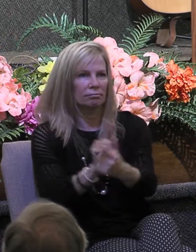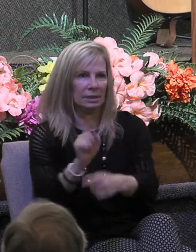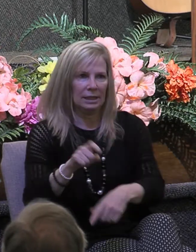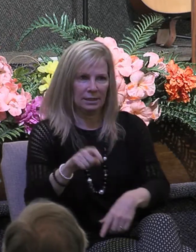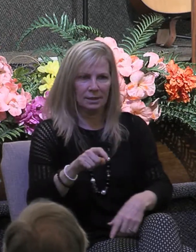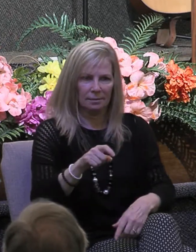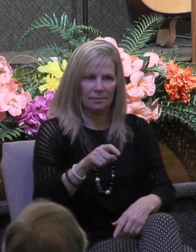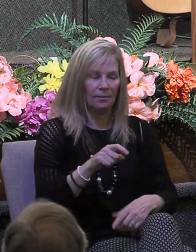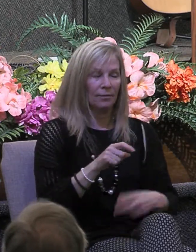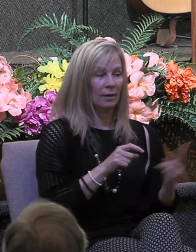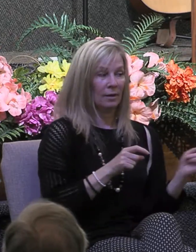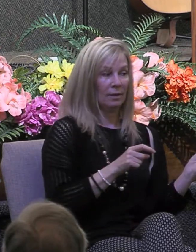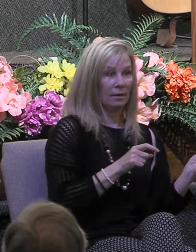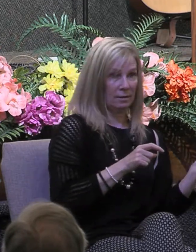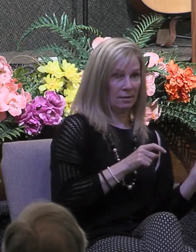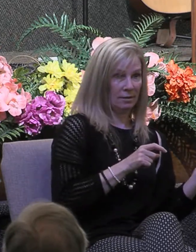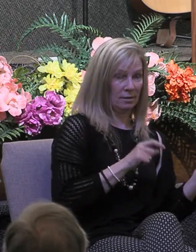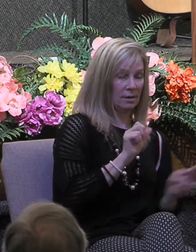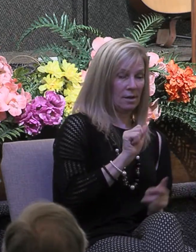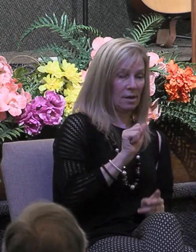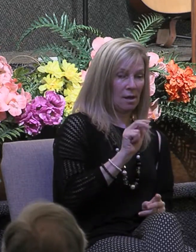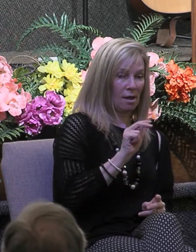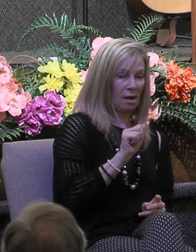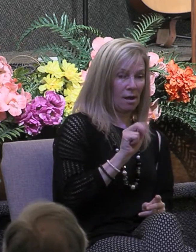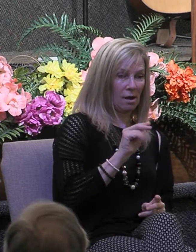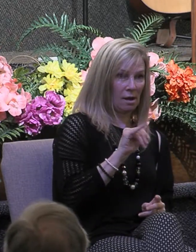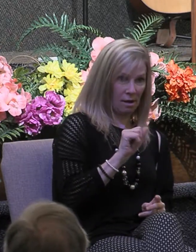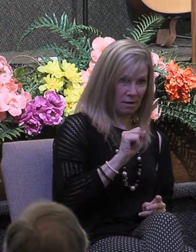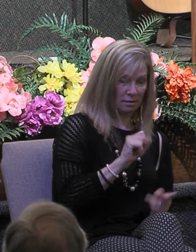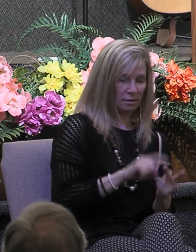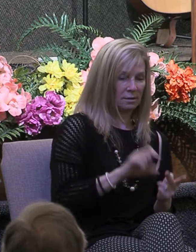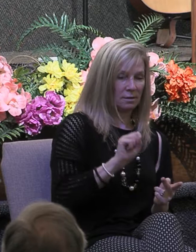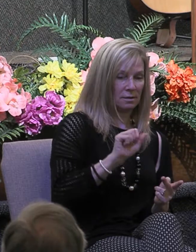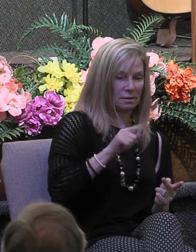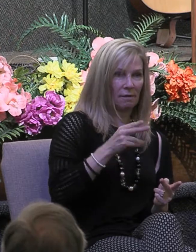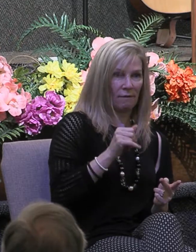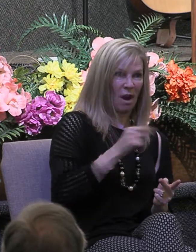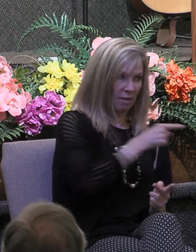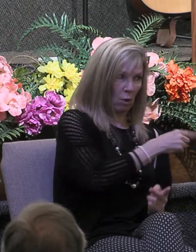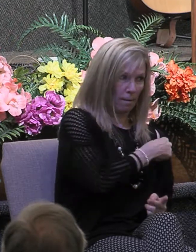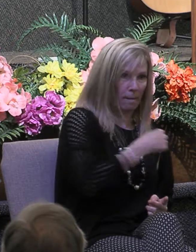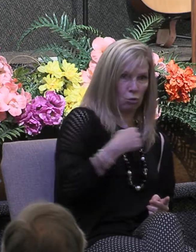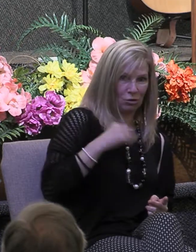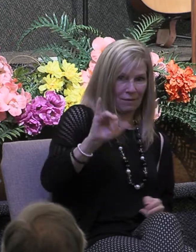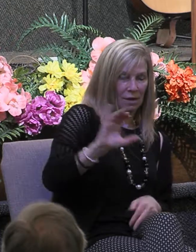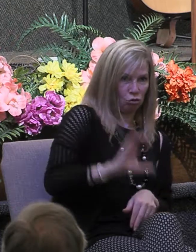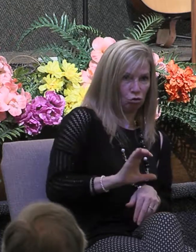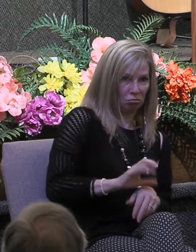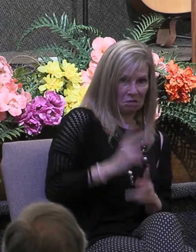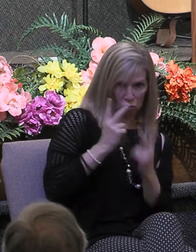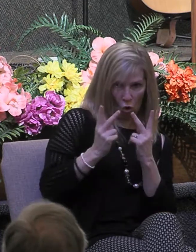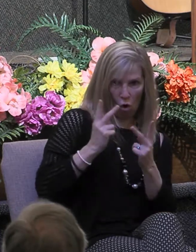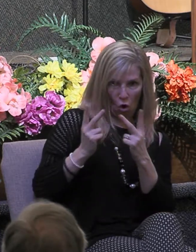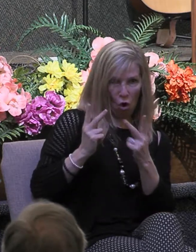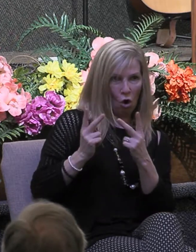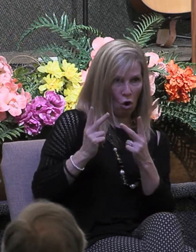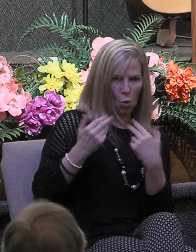Ananias and Sapphira were members of this church they saw all that was going on they saw all the amazing